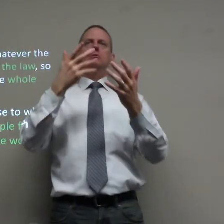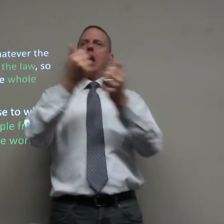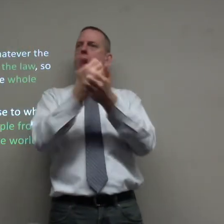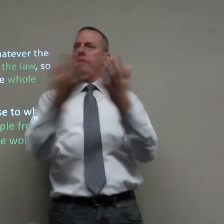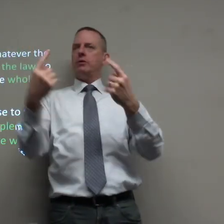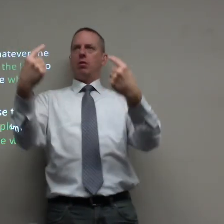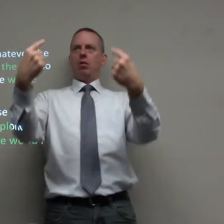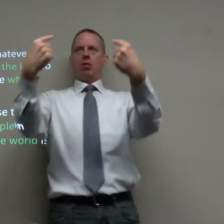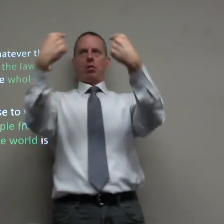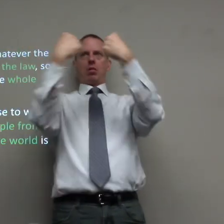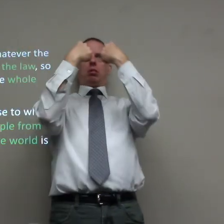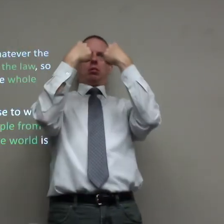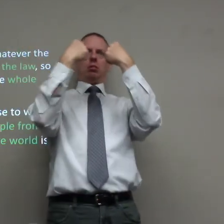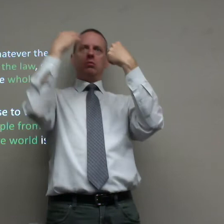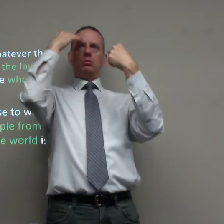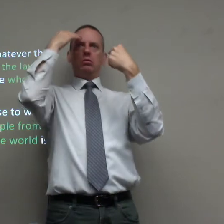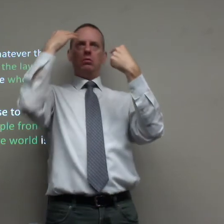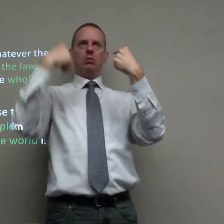they have them because they have everything against you